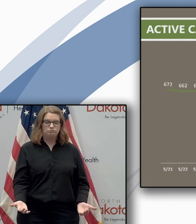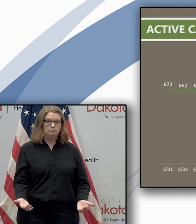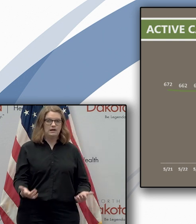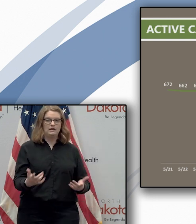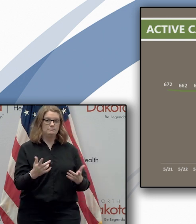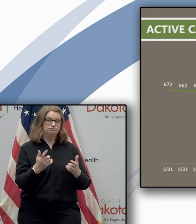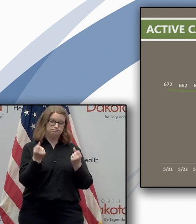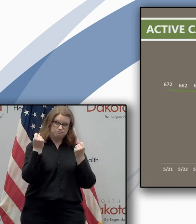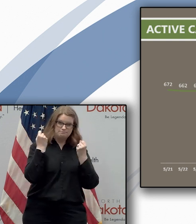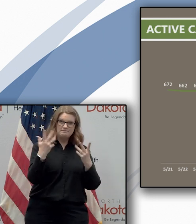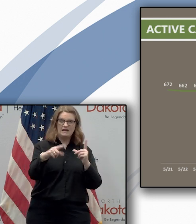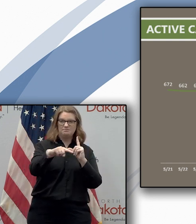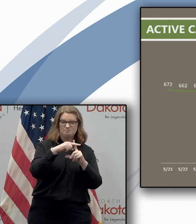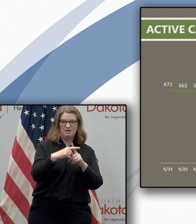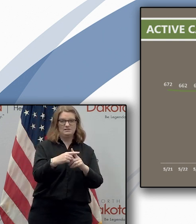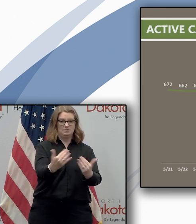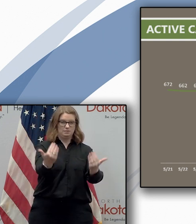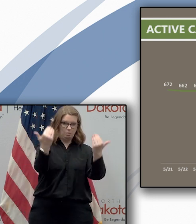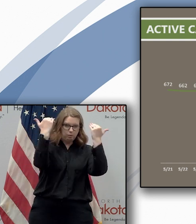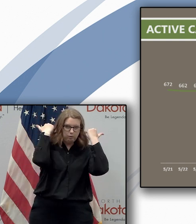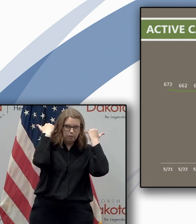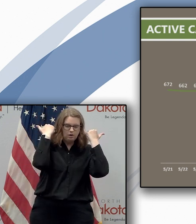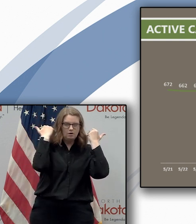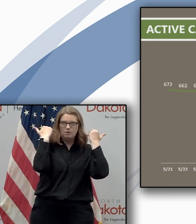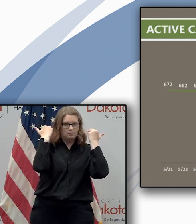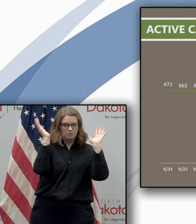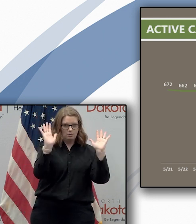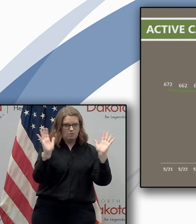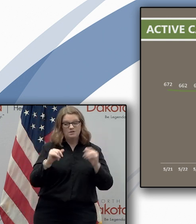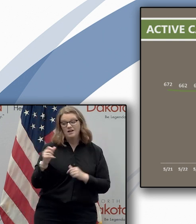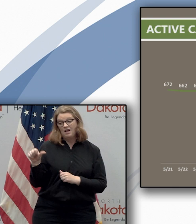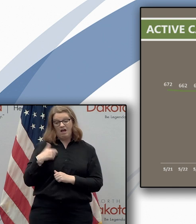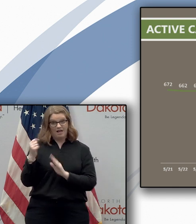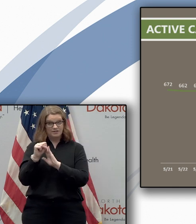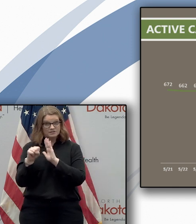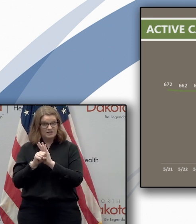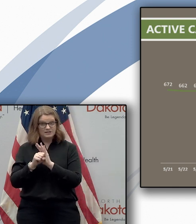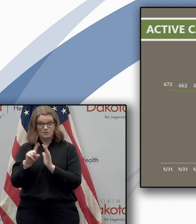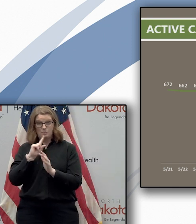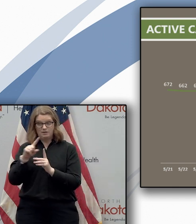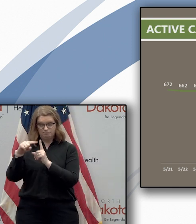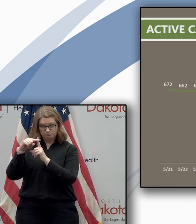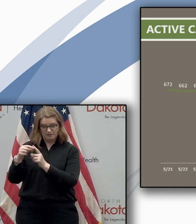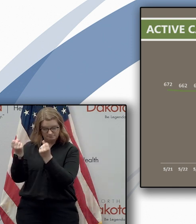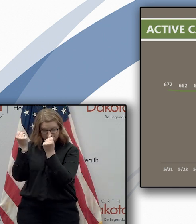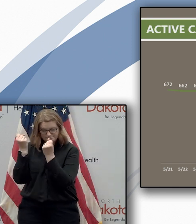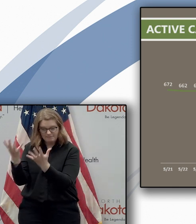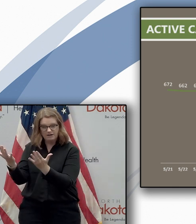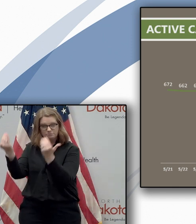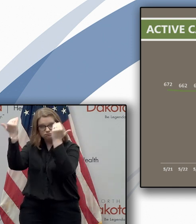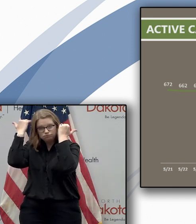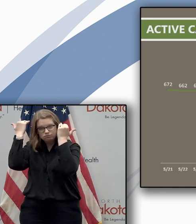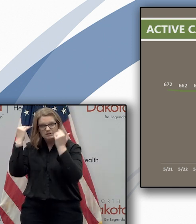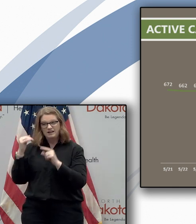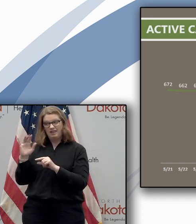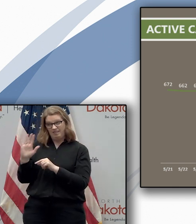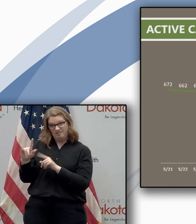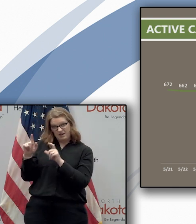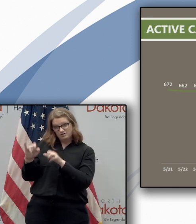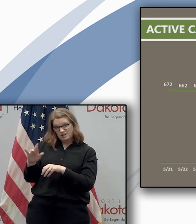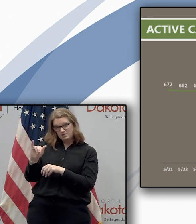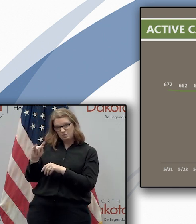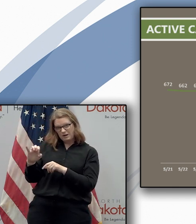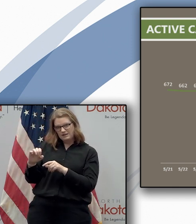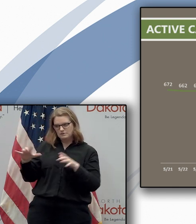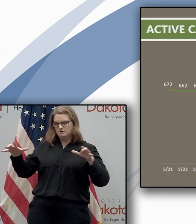uh states that were that did meet the full force of this uh had and sometimes uh positive test rates as high as in the